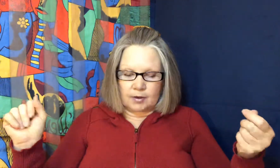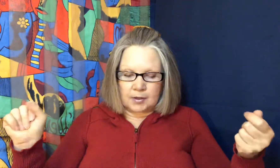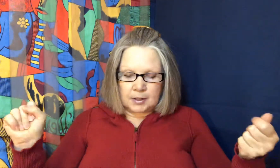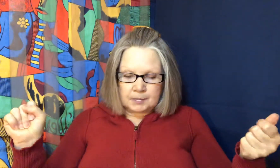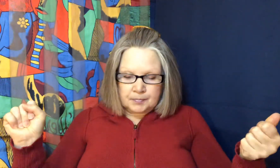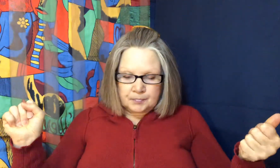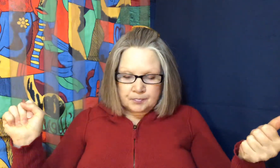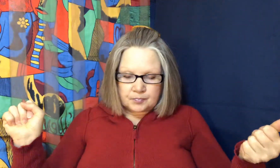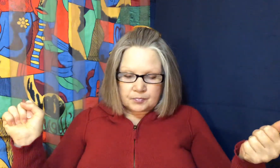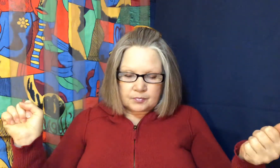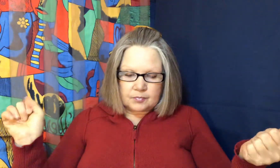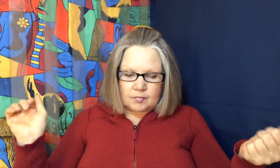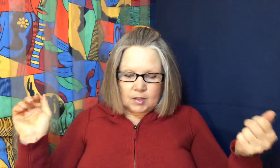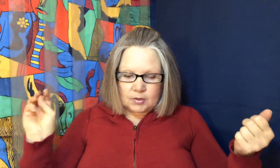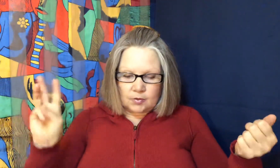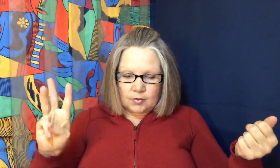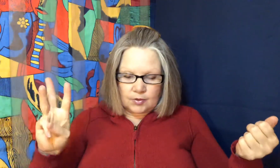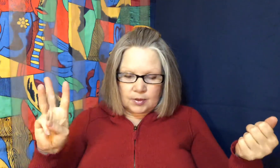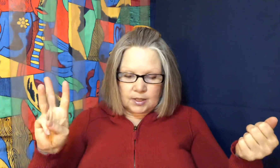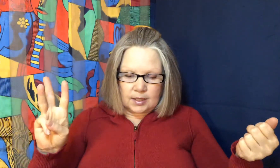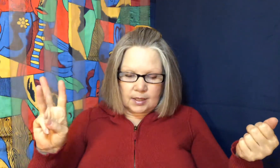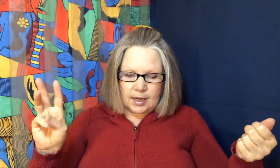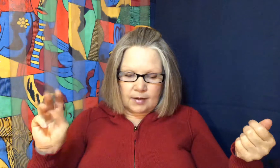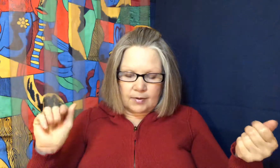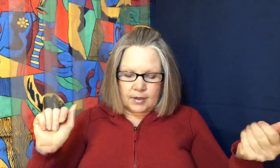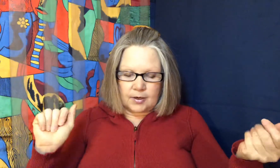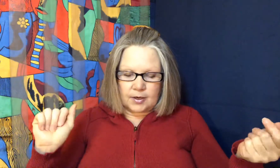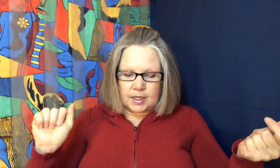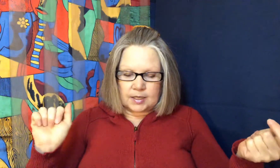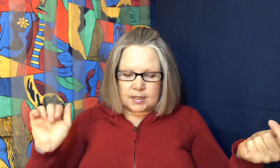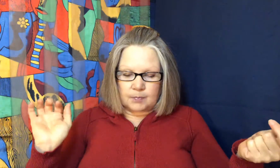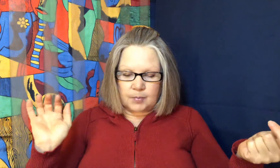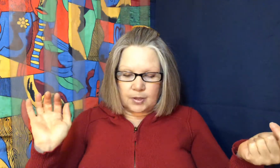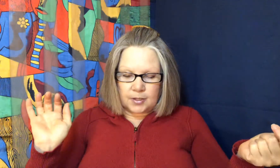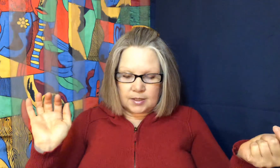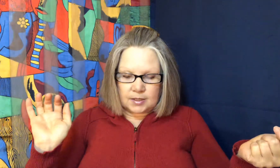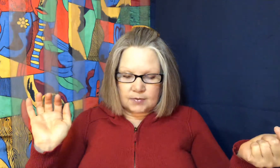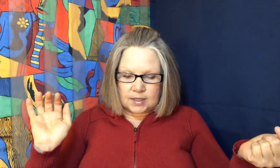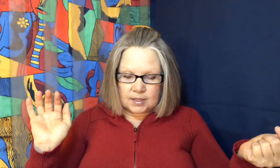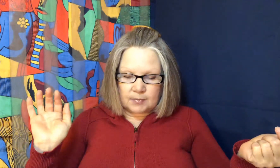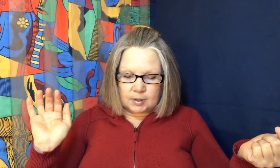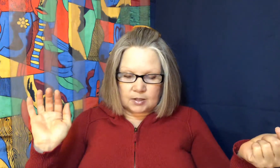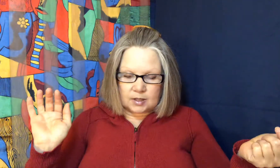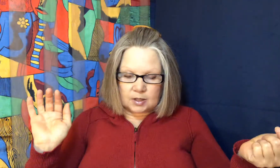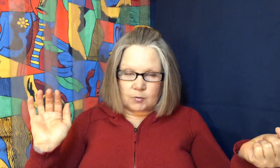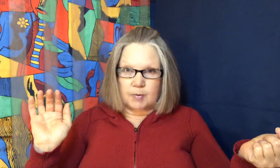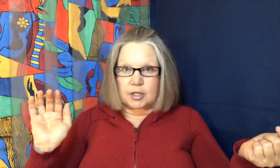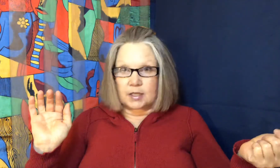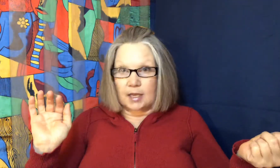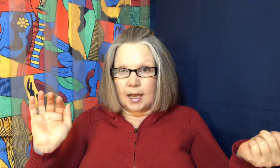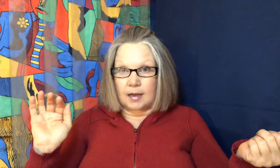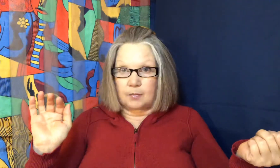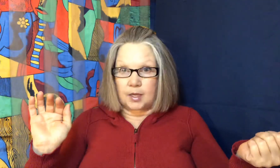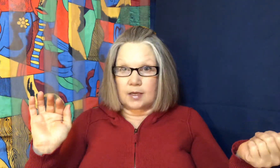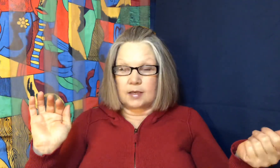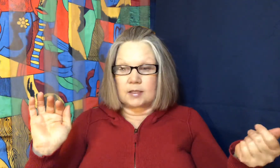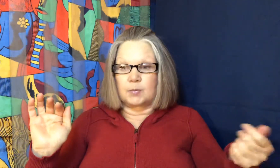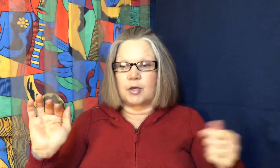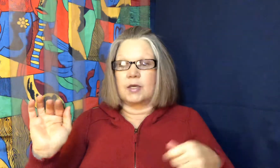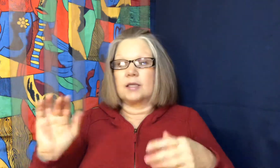so the third thing I have here is the periods of sleep disruption can be experienced